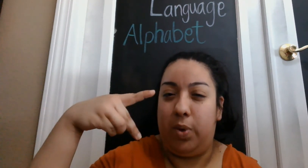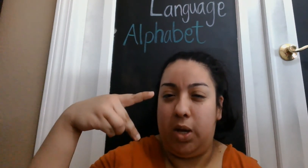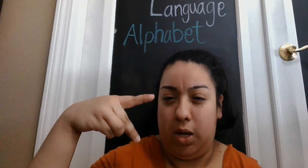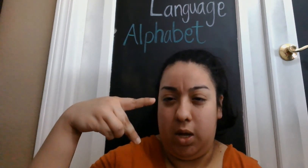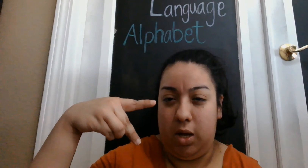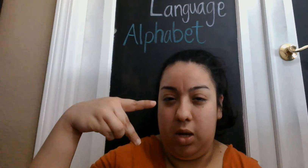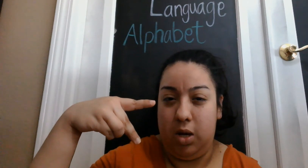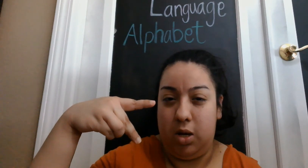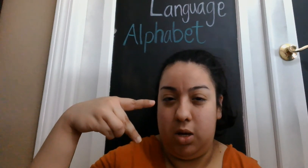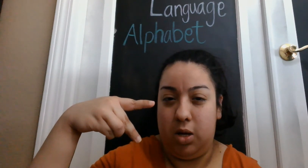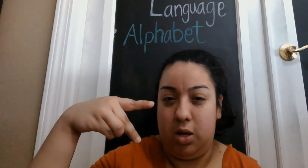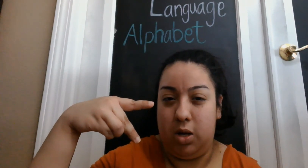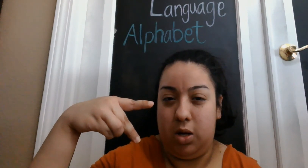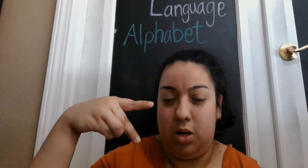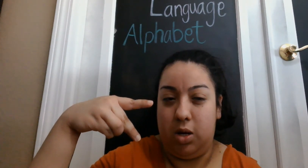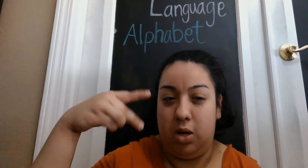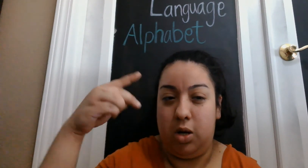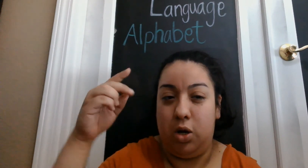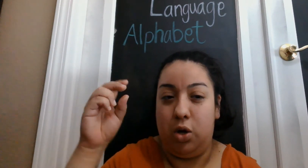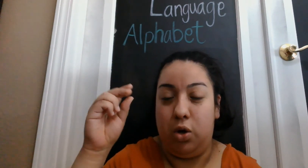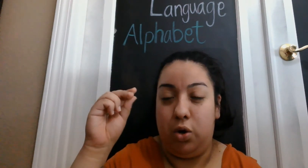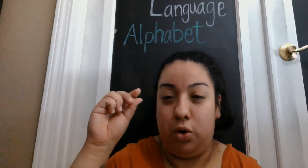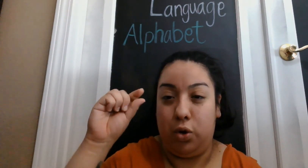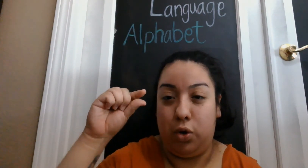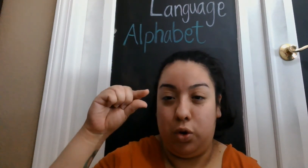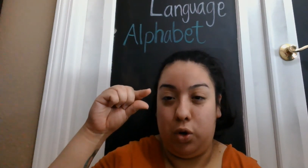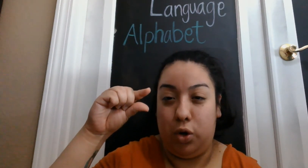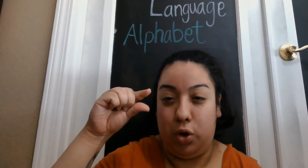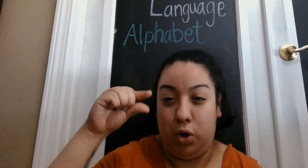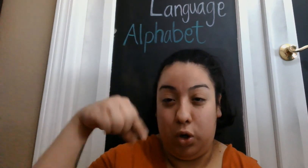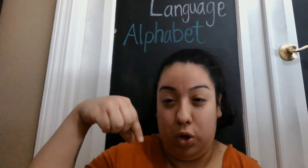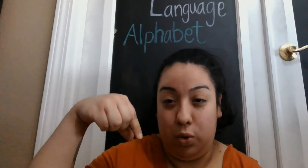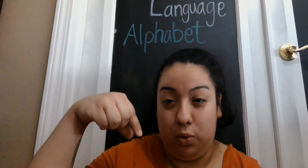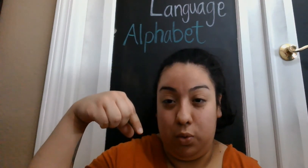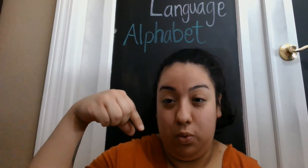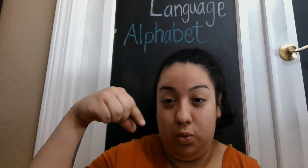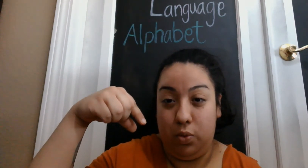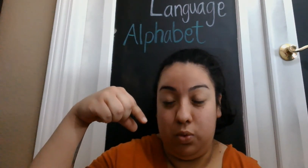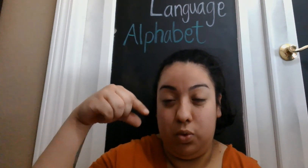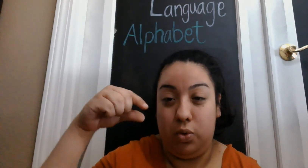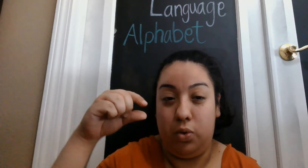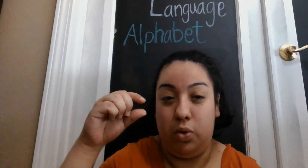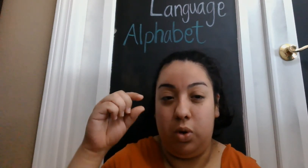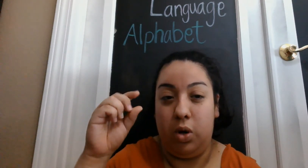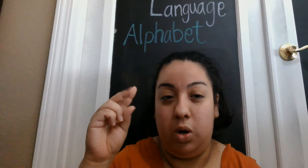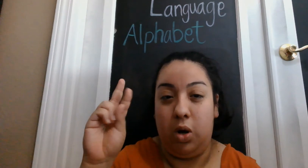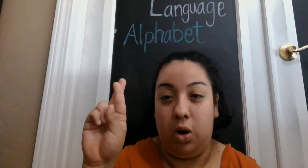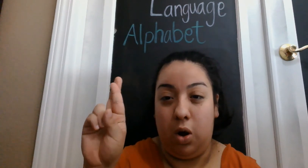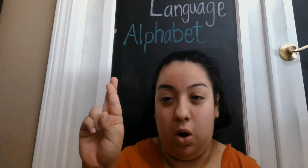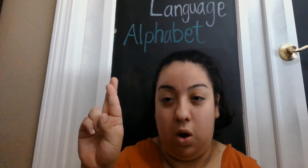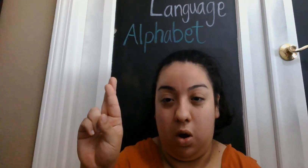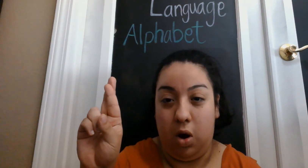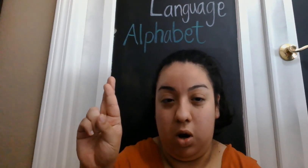P, Q, R,